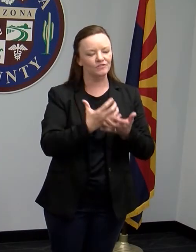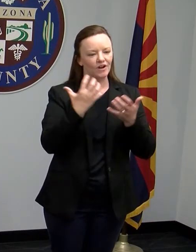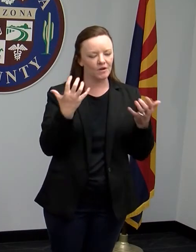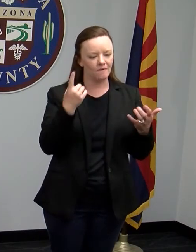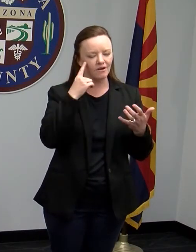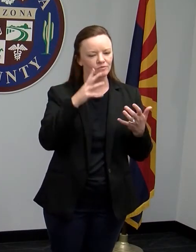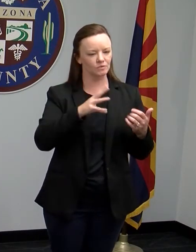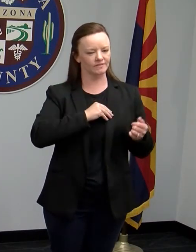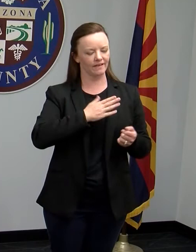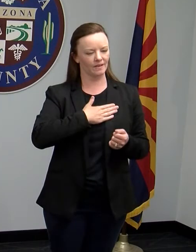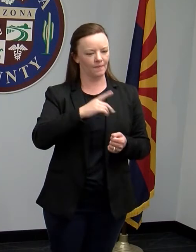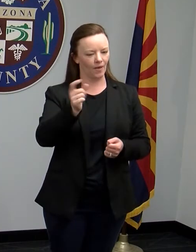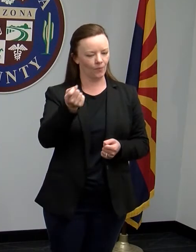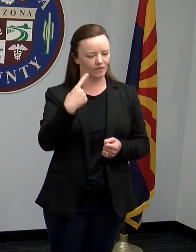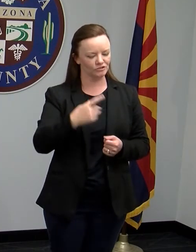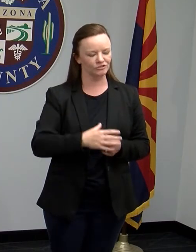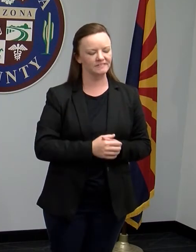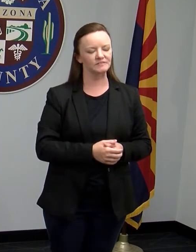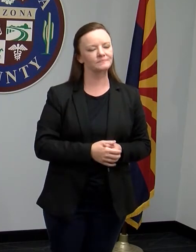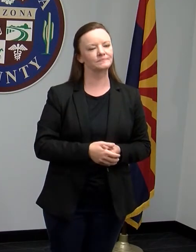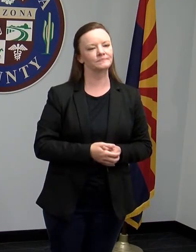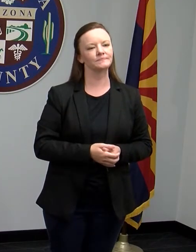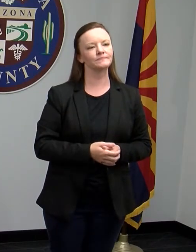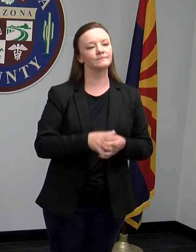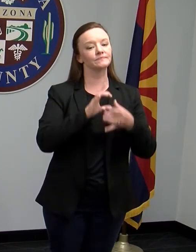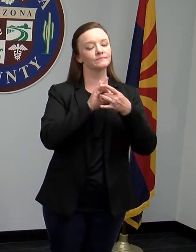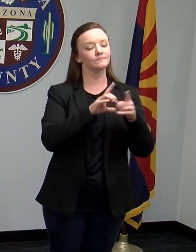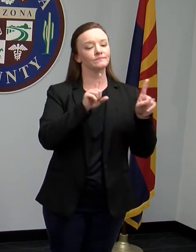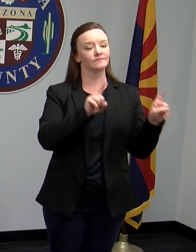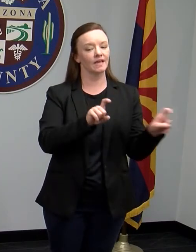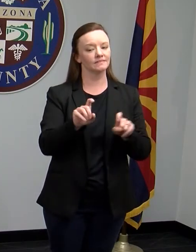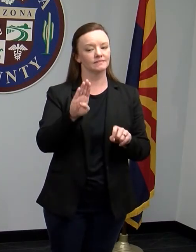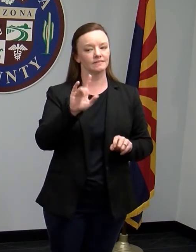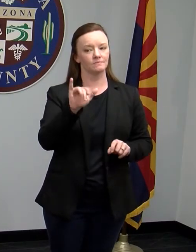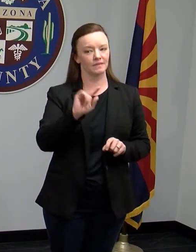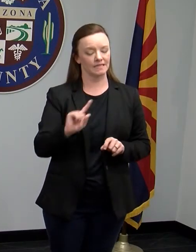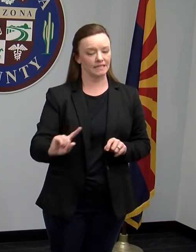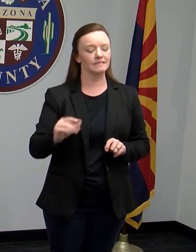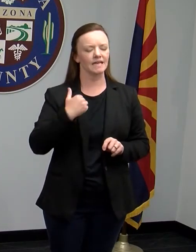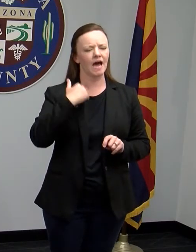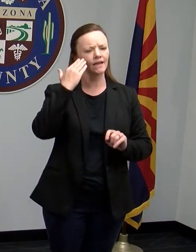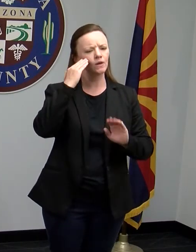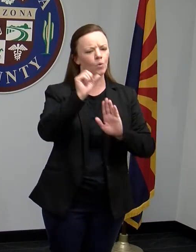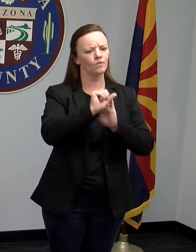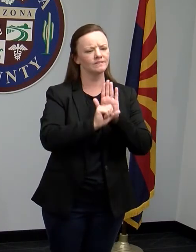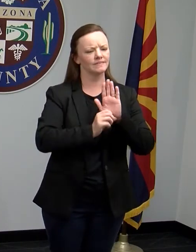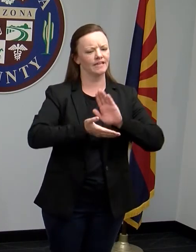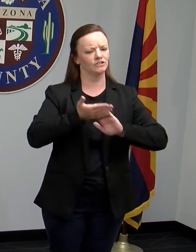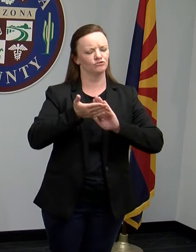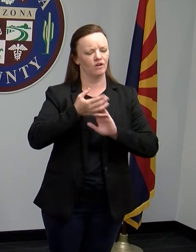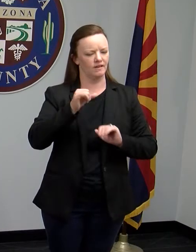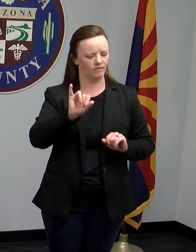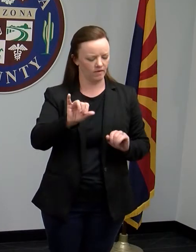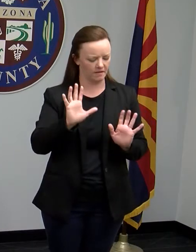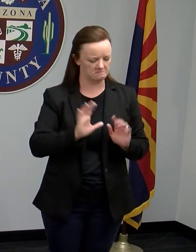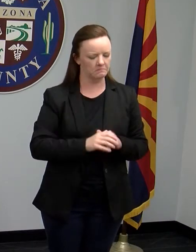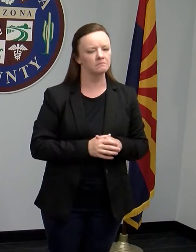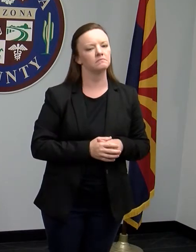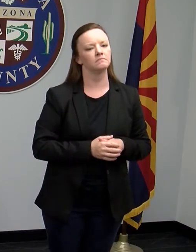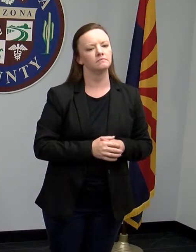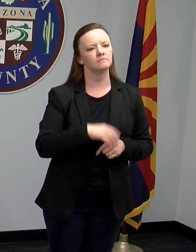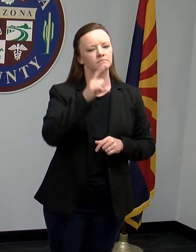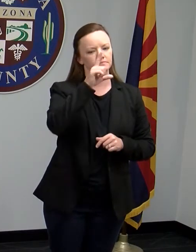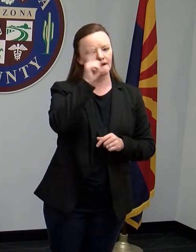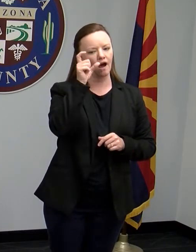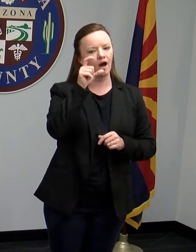much for taking my question. So on the testing blitz, I know the state is running that, but because they're